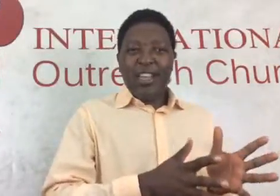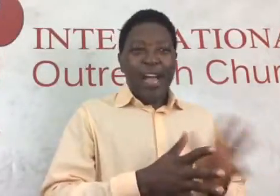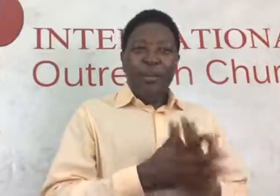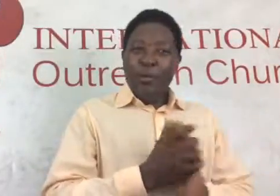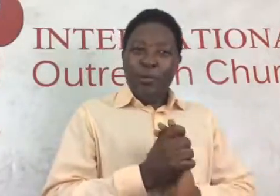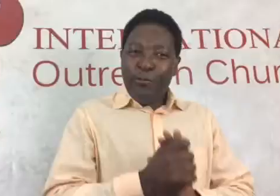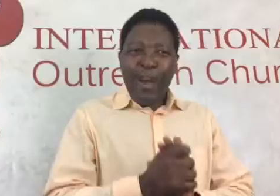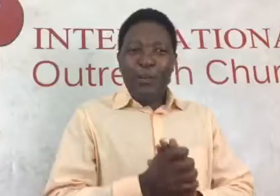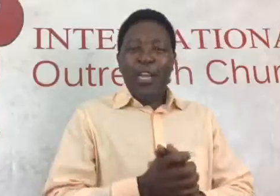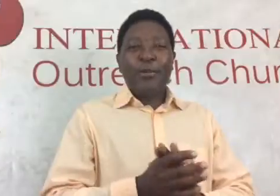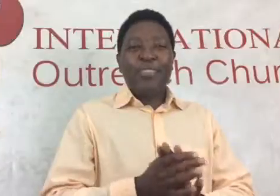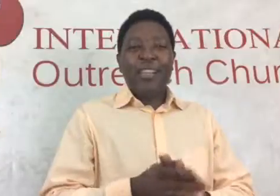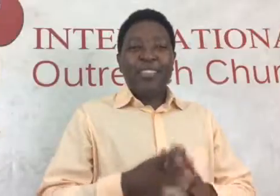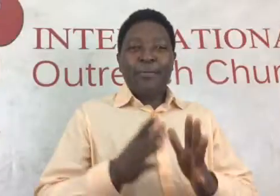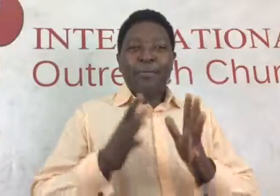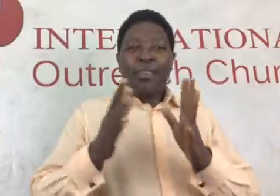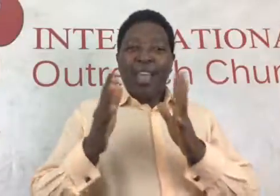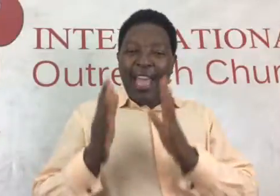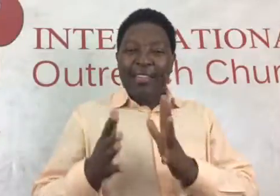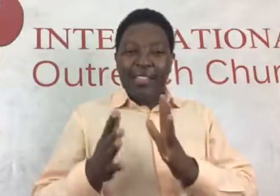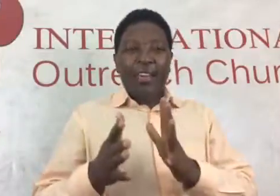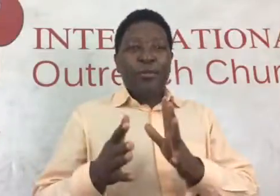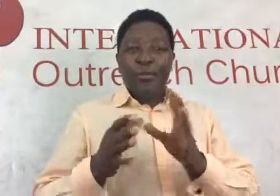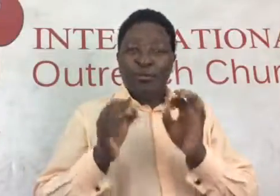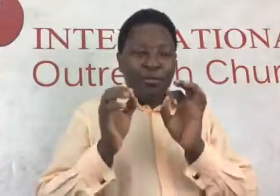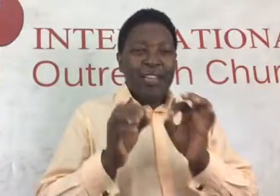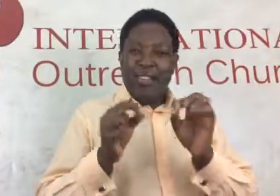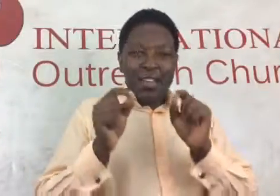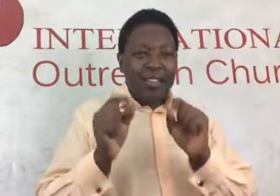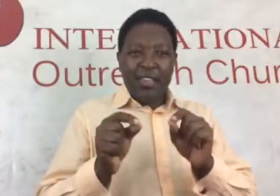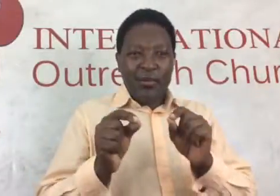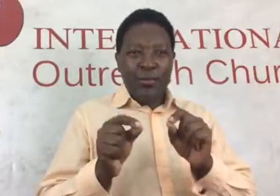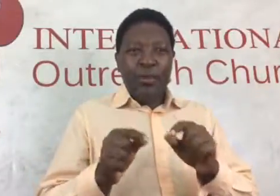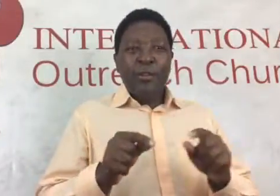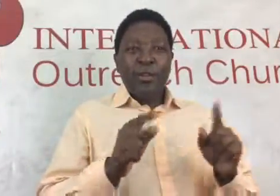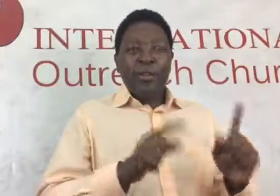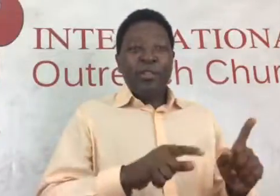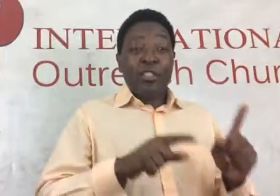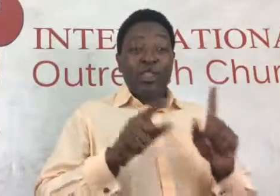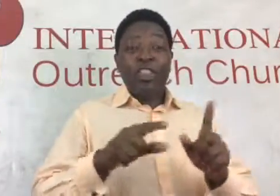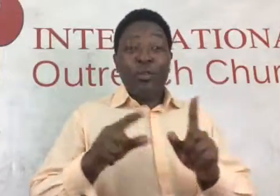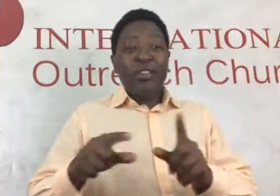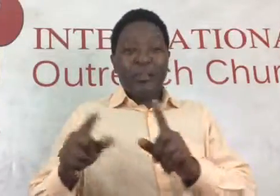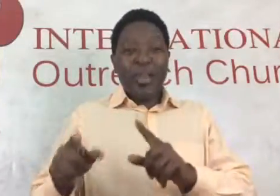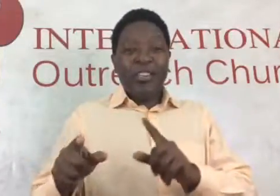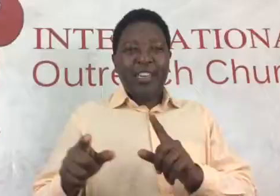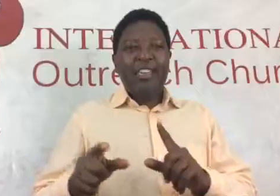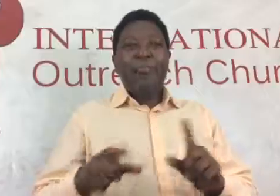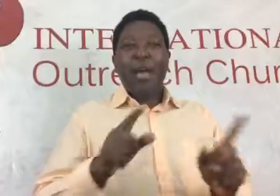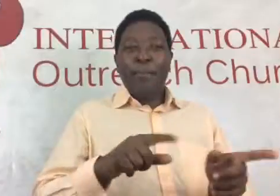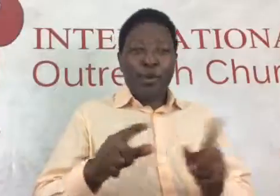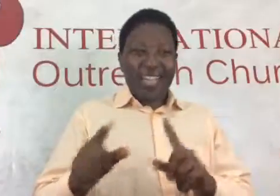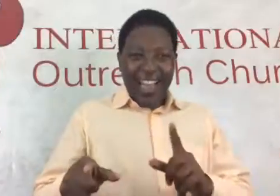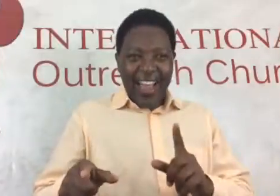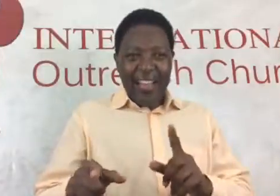I also found out that Esther was very successful because she was mentored by Mordecai.